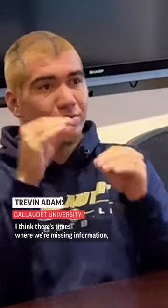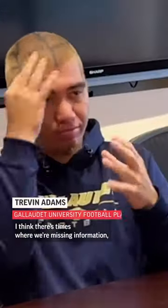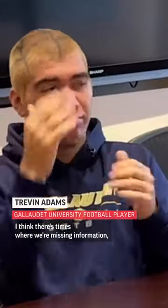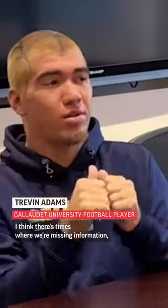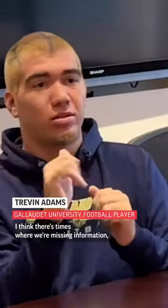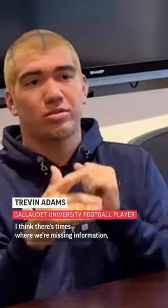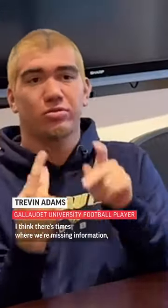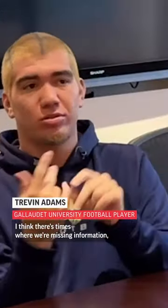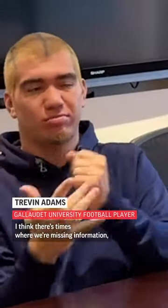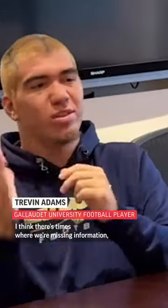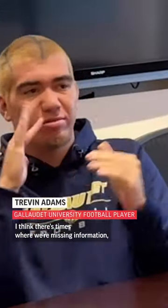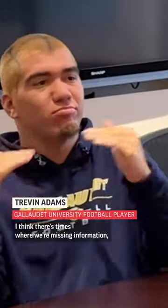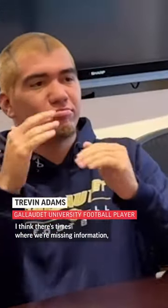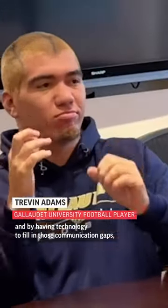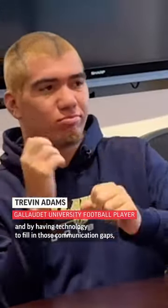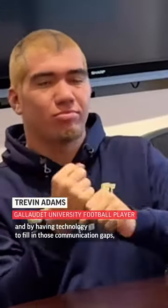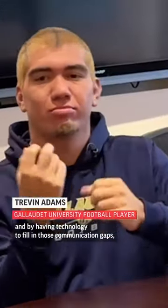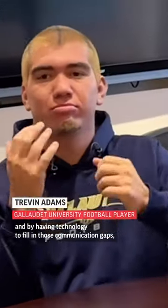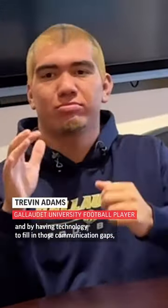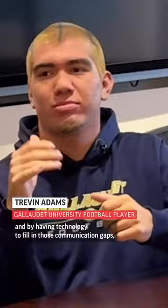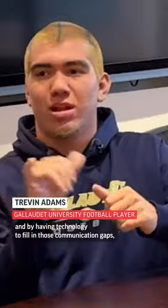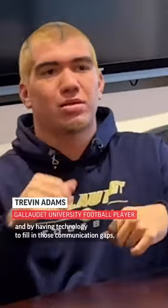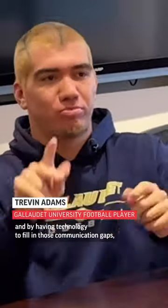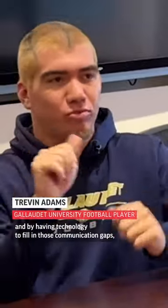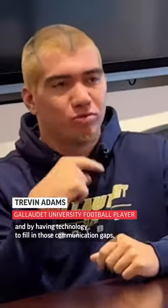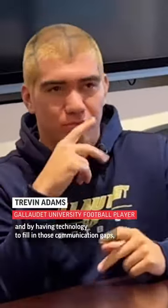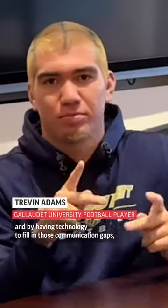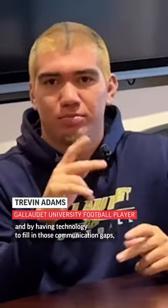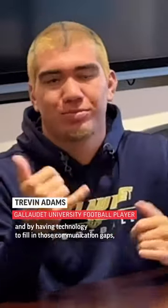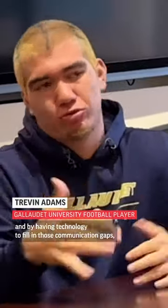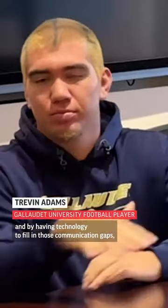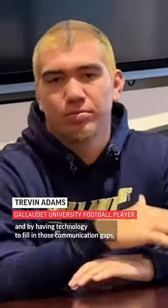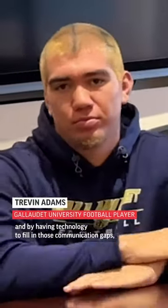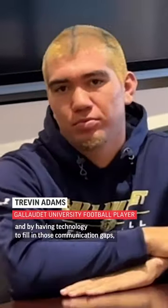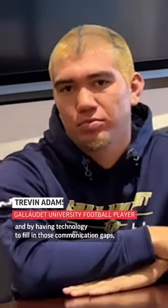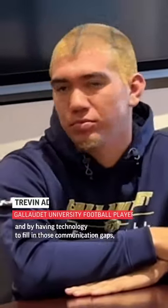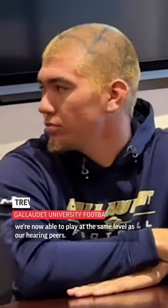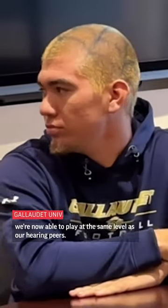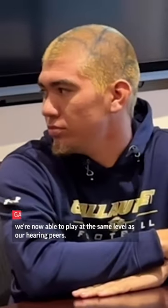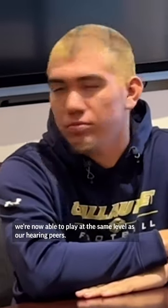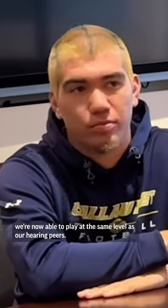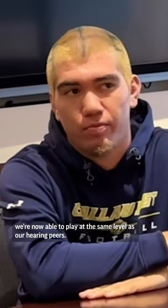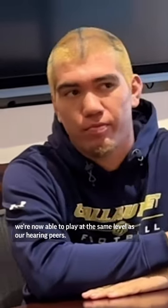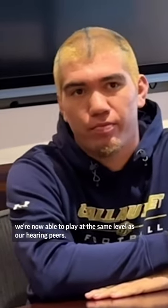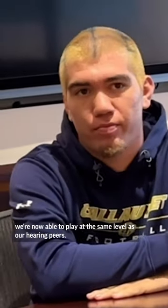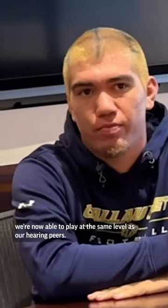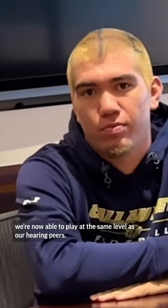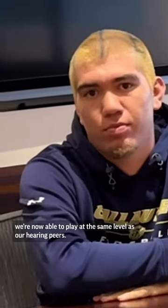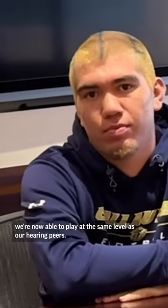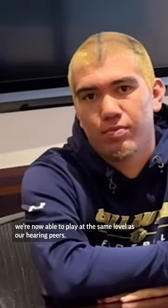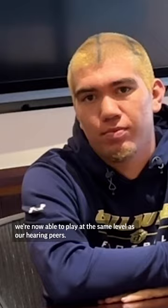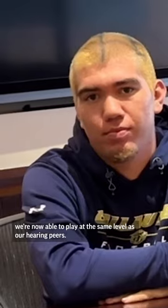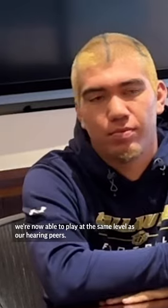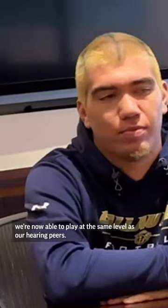I think there's times where we're missing information and by having technology to fill in those communication gaps, we're now able to play at